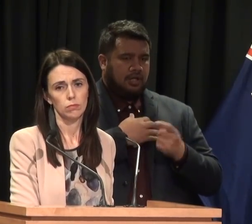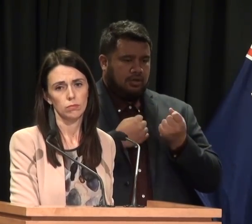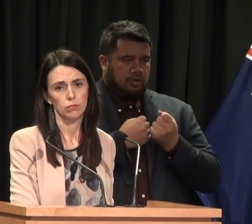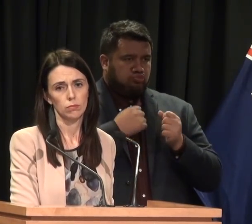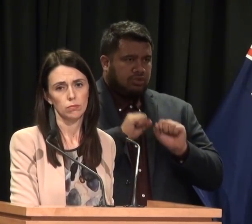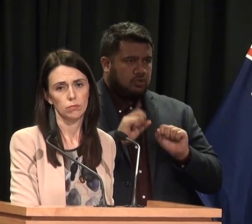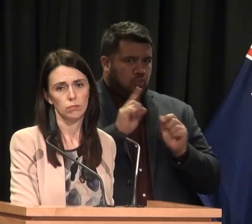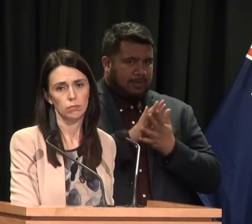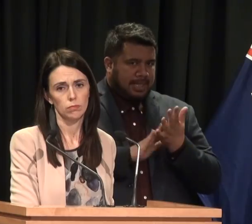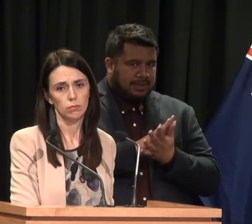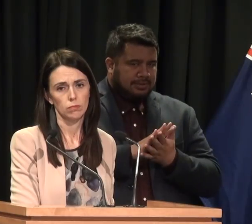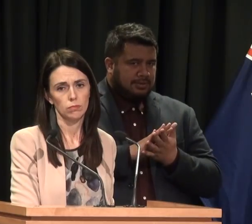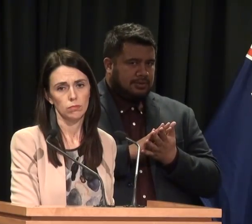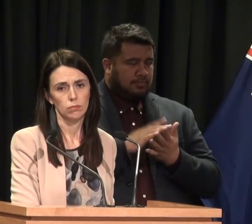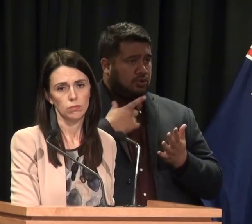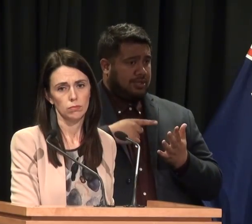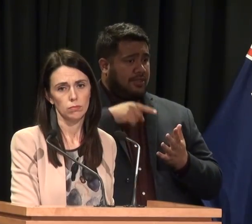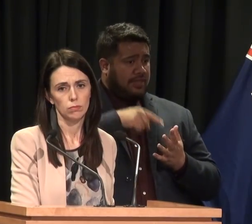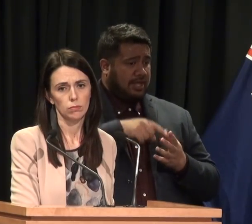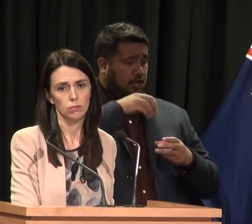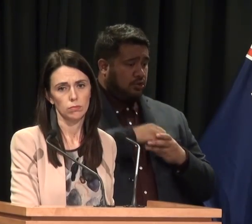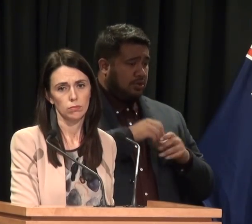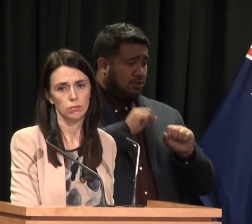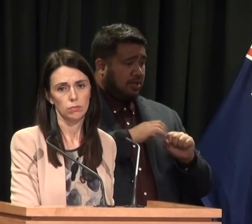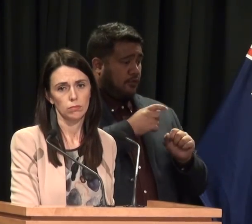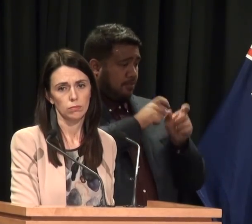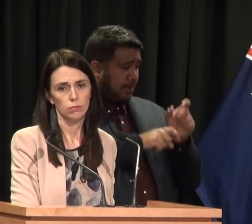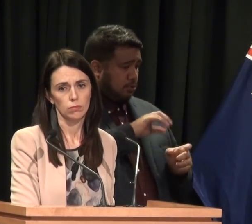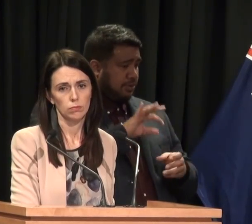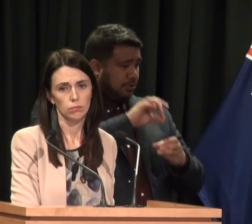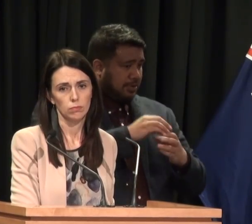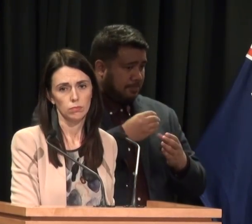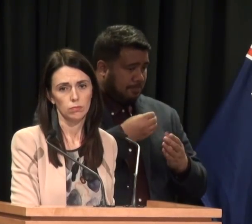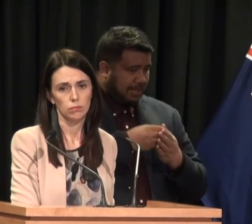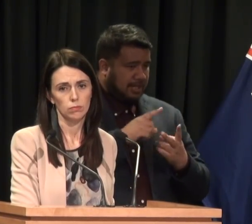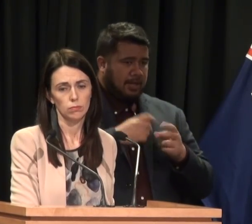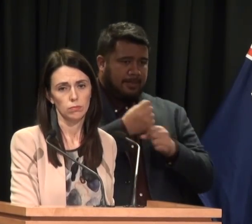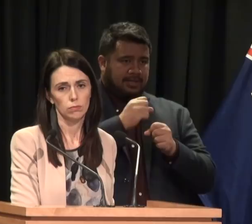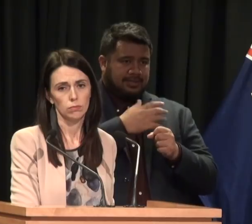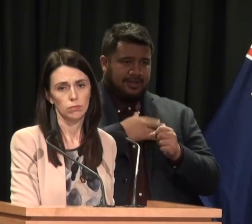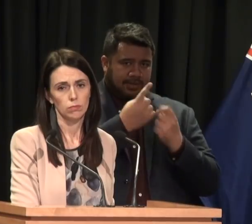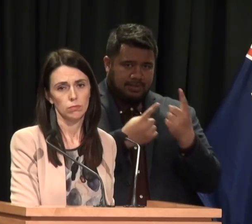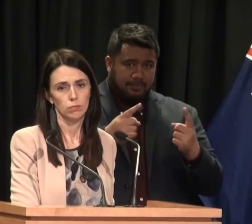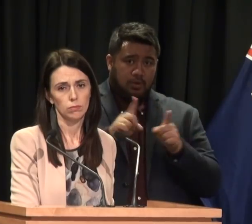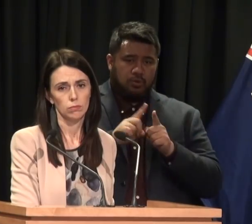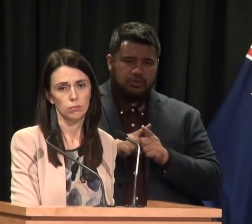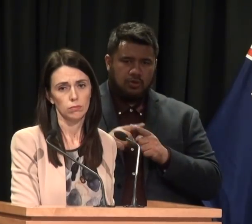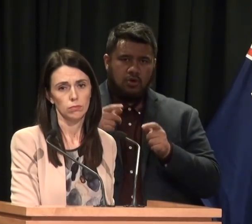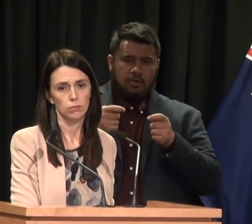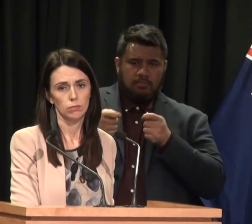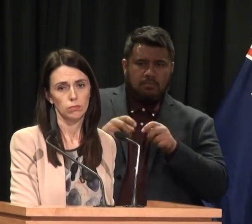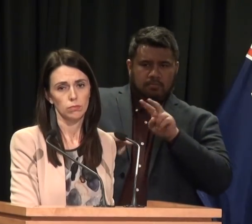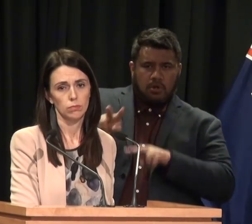that includes both, you know, protection for depositors, how banks remain safe, but also the supervision and monitoring, regulation,